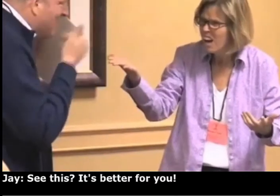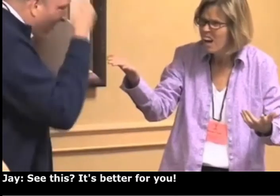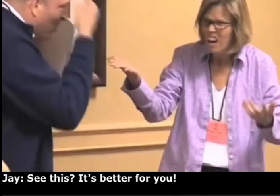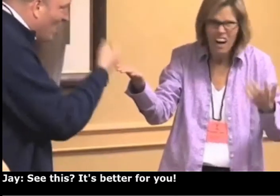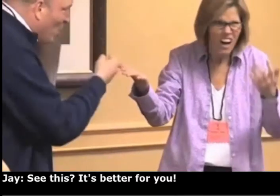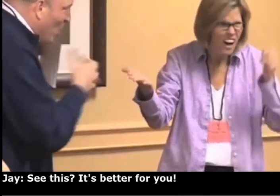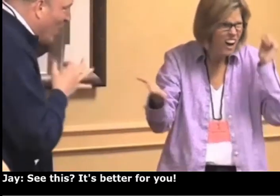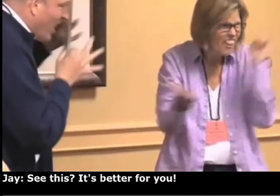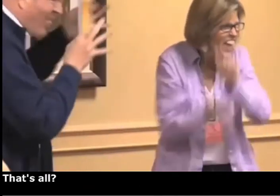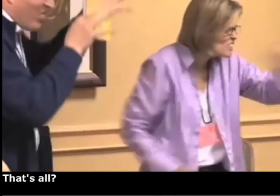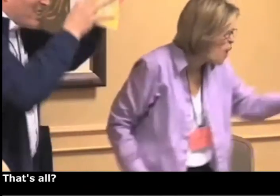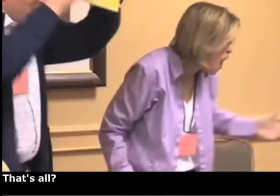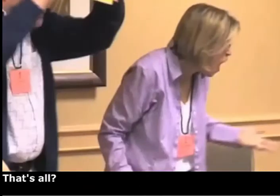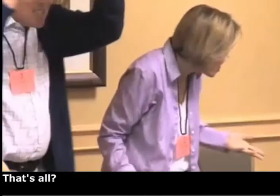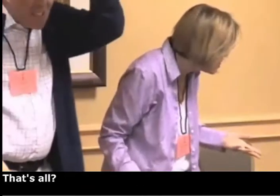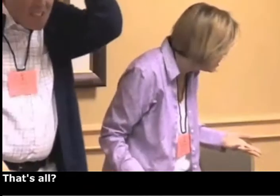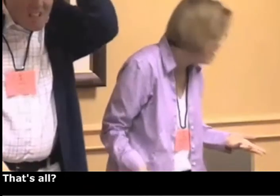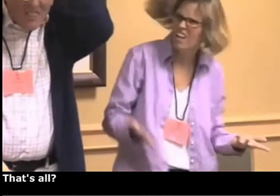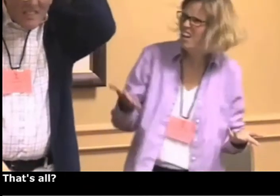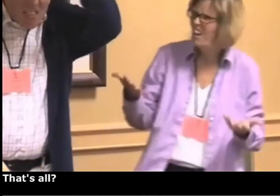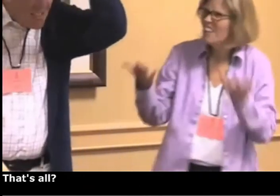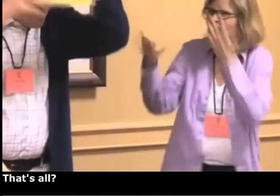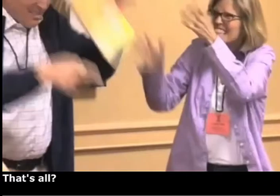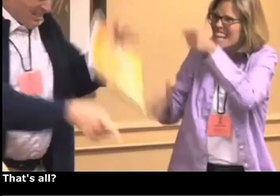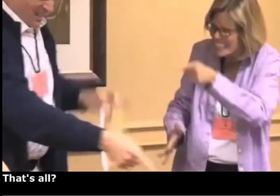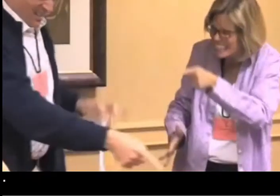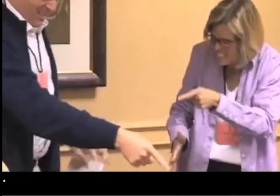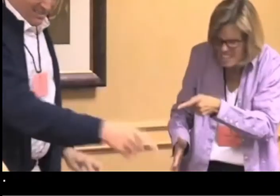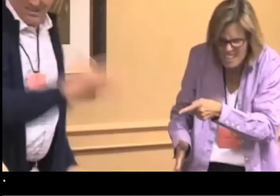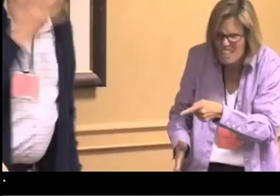Thank you for Thank